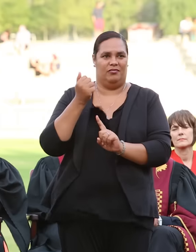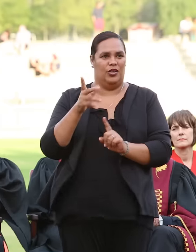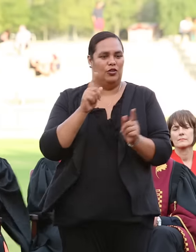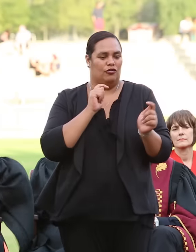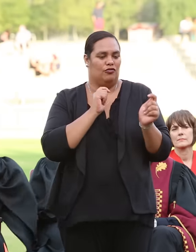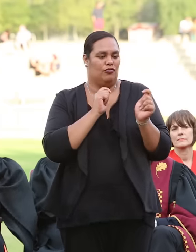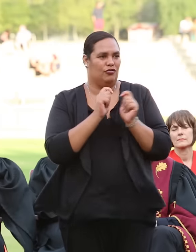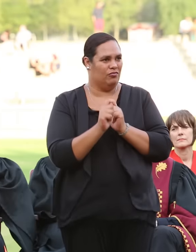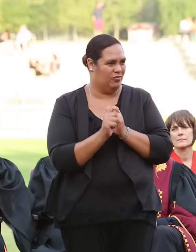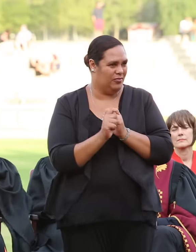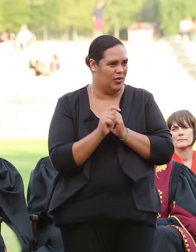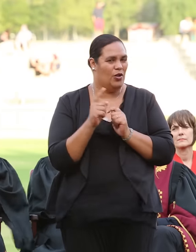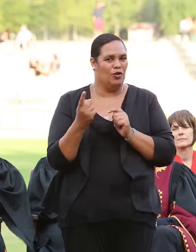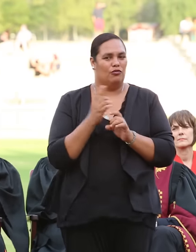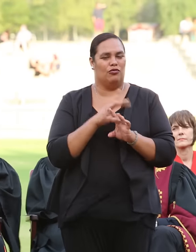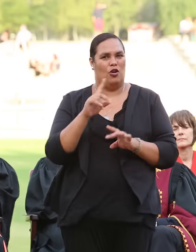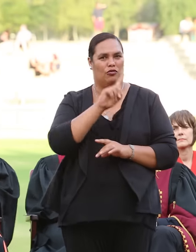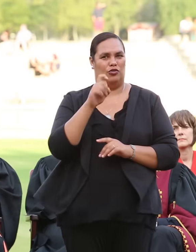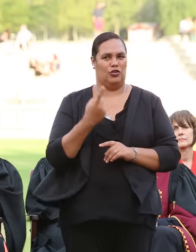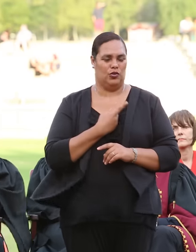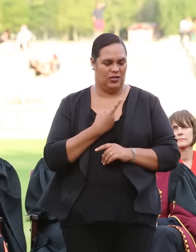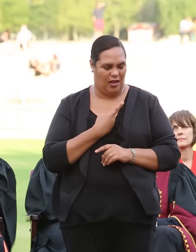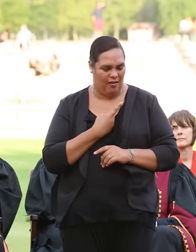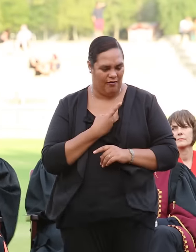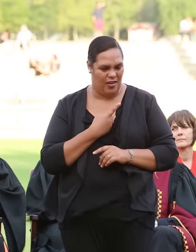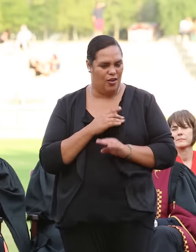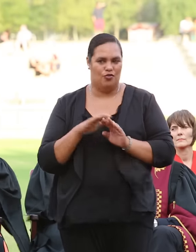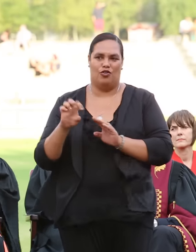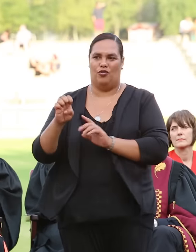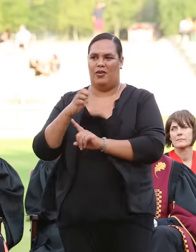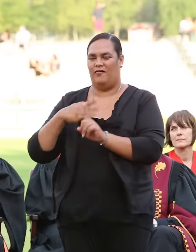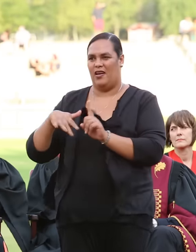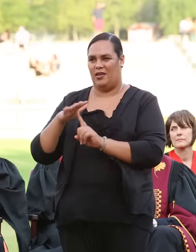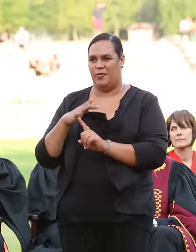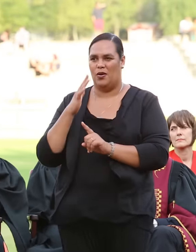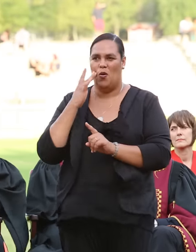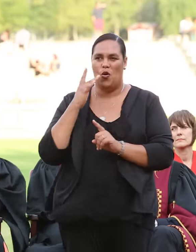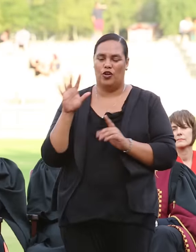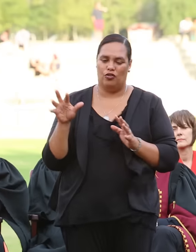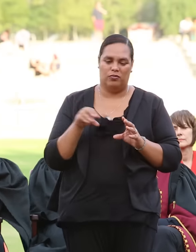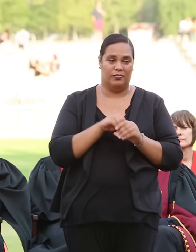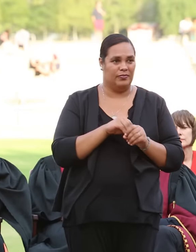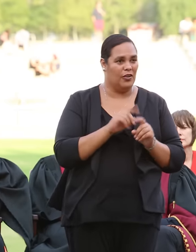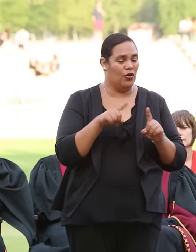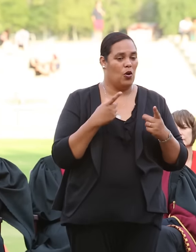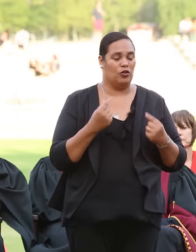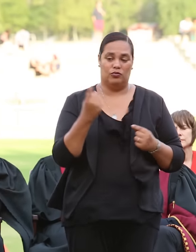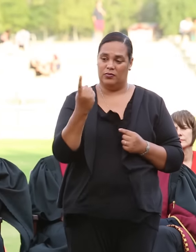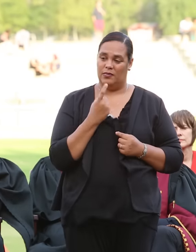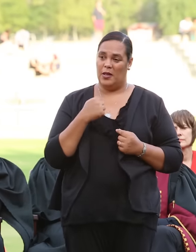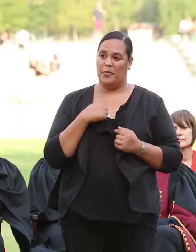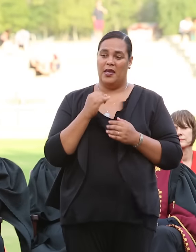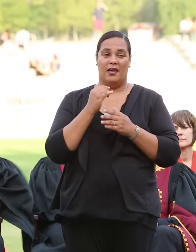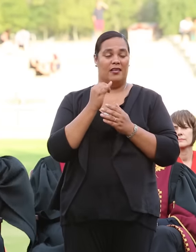begin to question yourself rather than your environment. When your surroundings do not cater to you as an individual